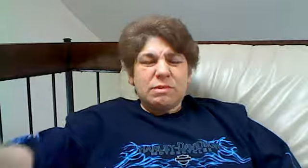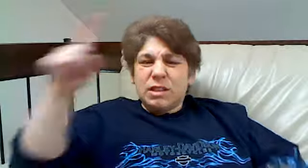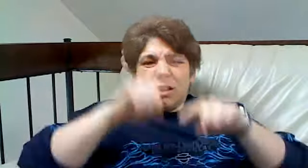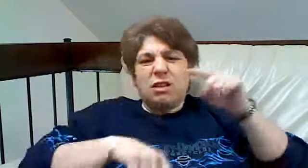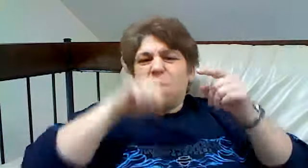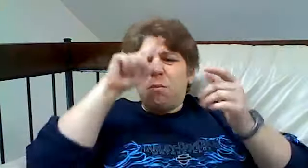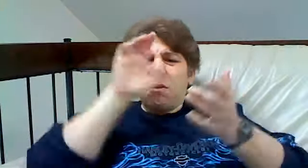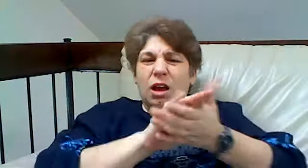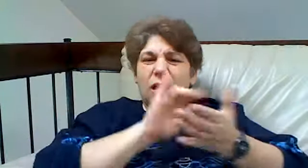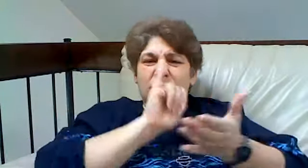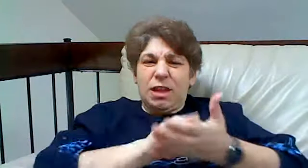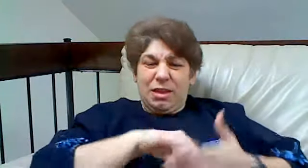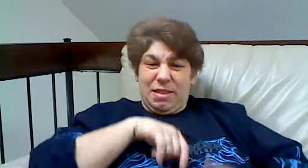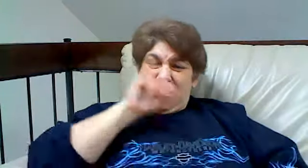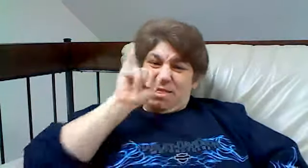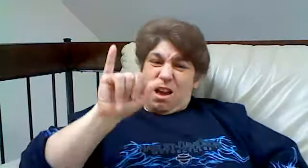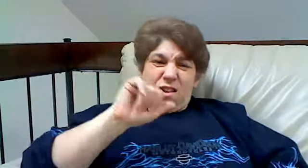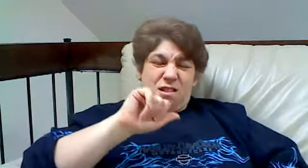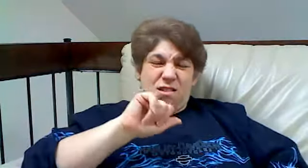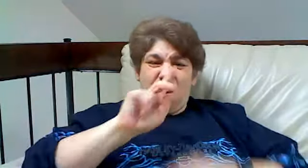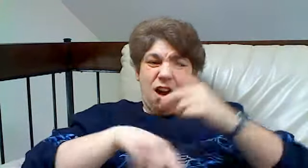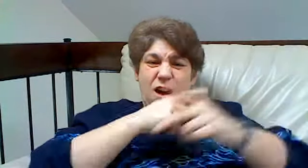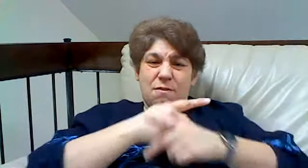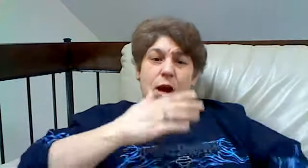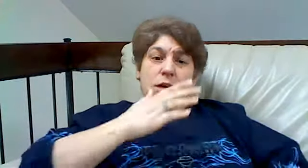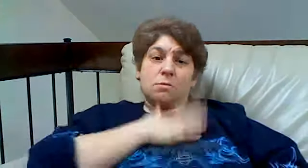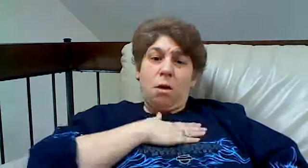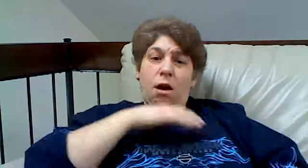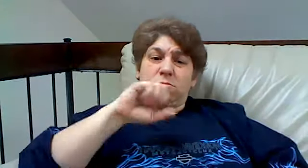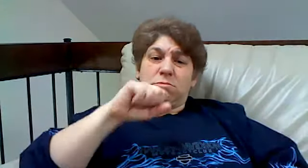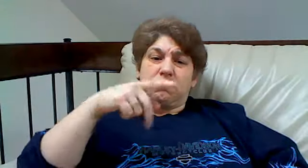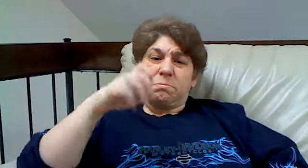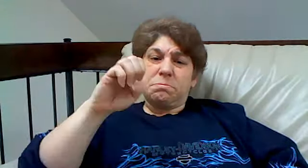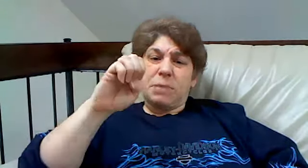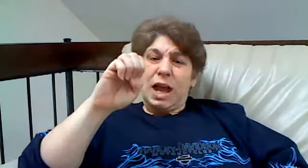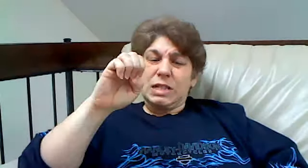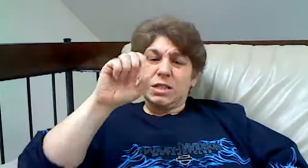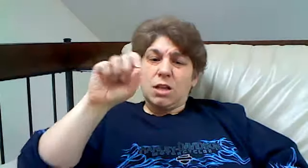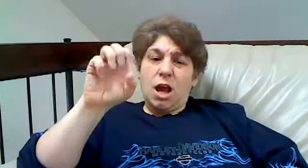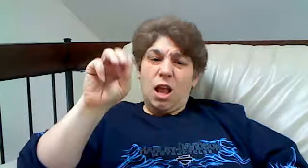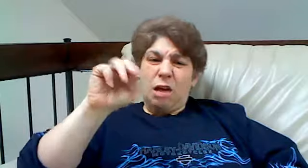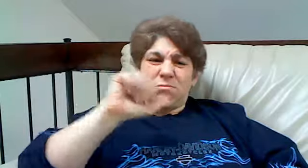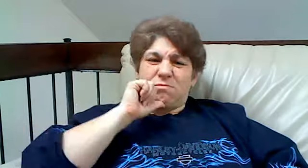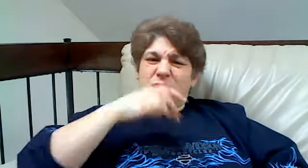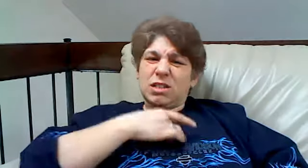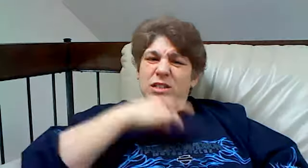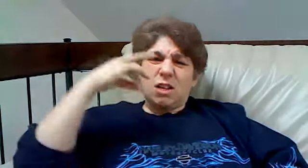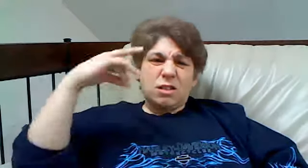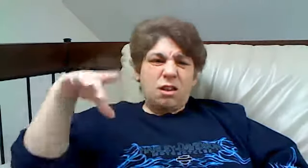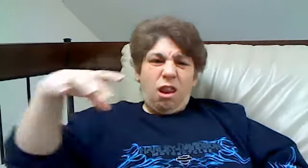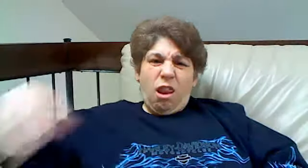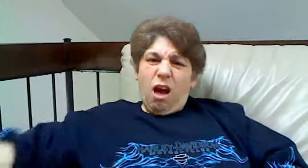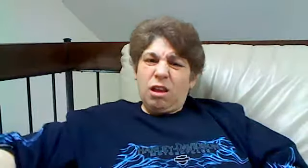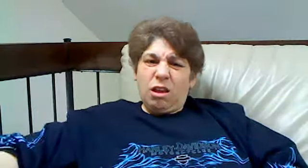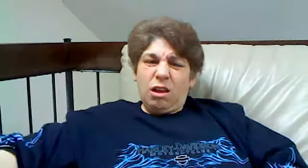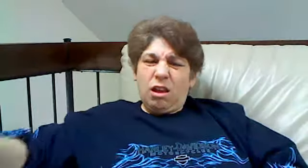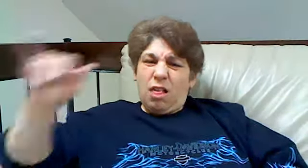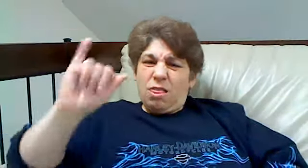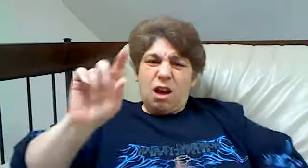The cars continue my car to bring them back to life. Desert Car Kings, Tuesday night, only